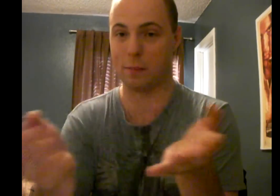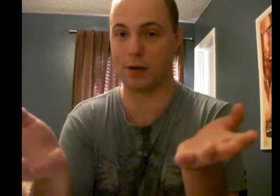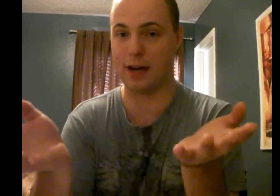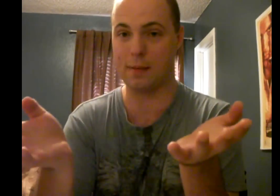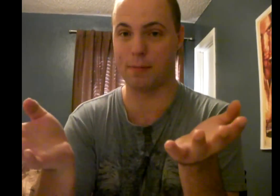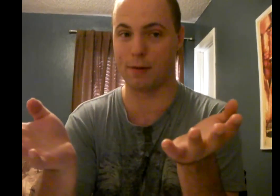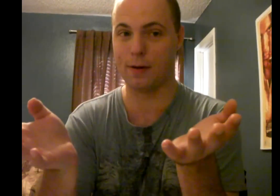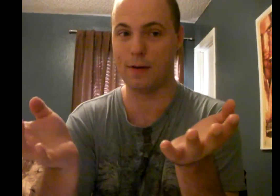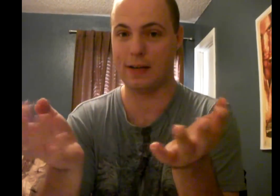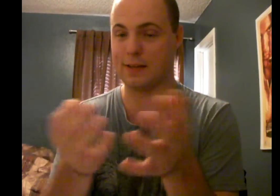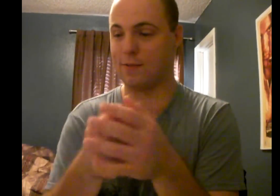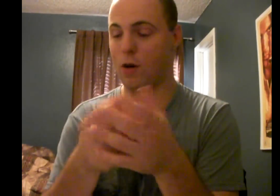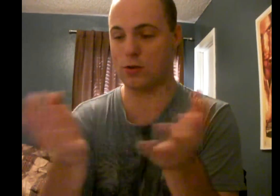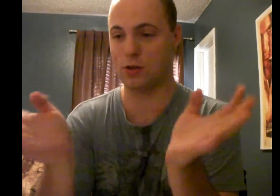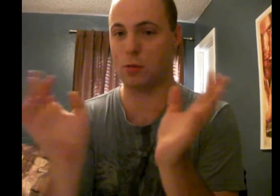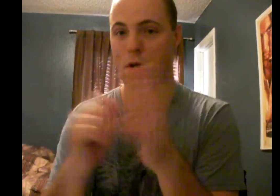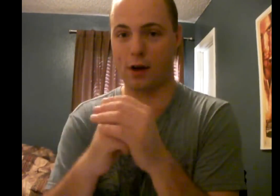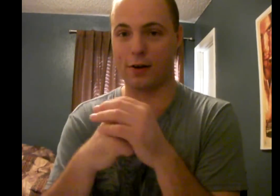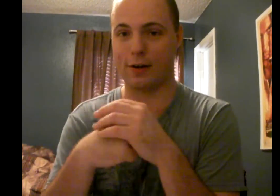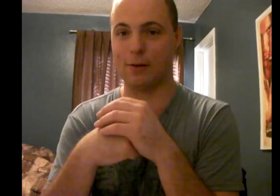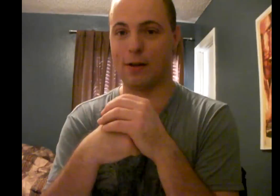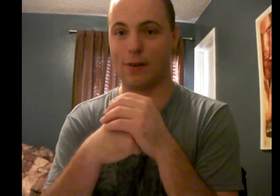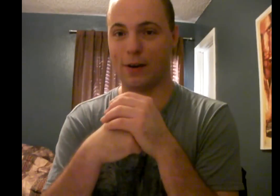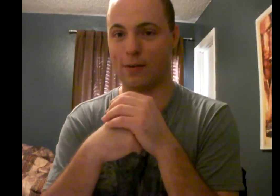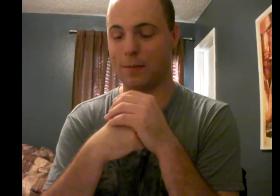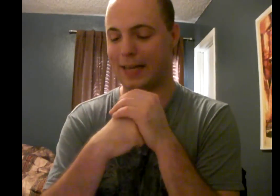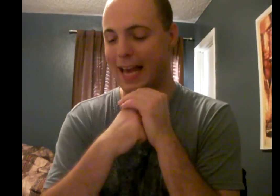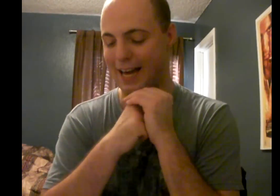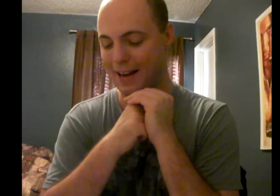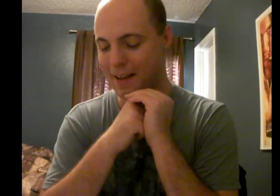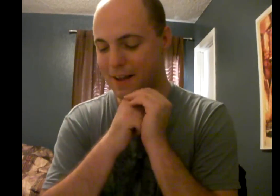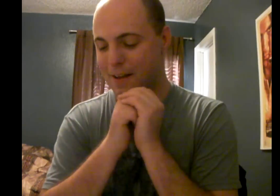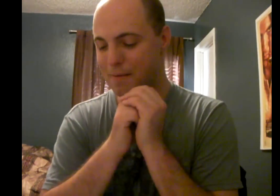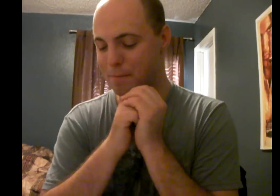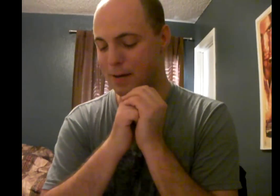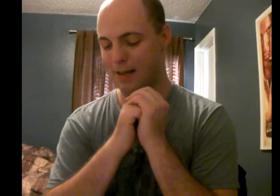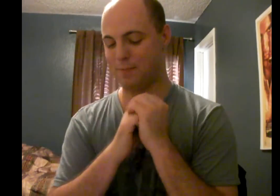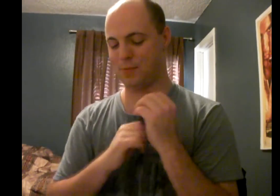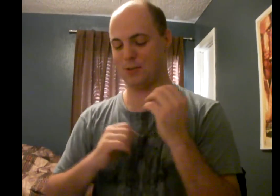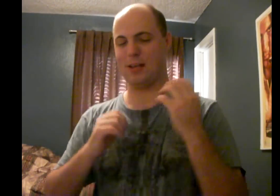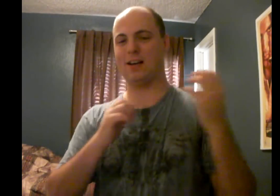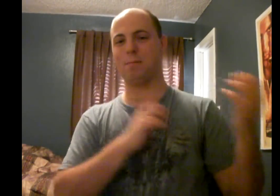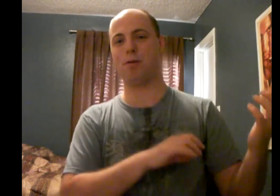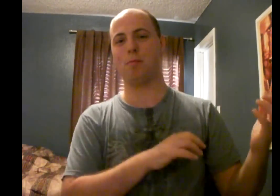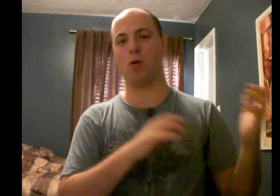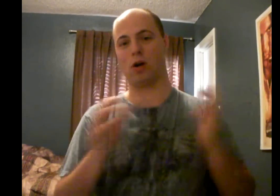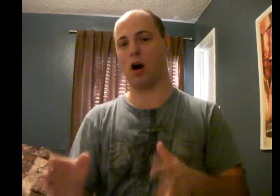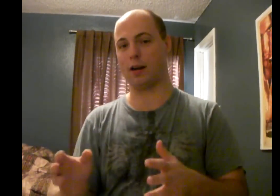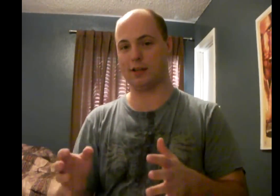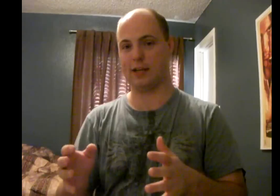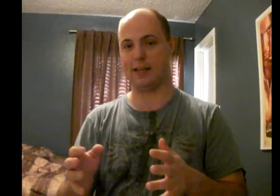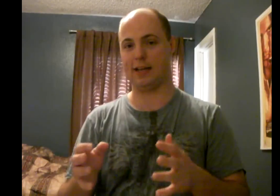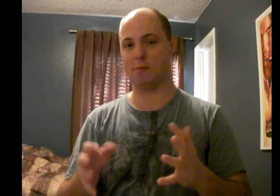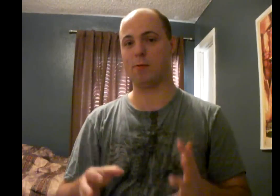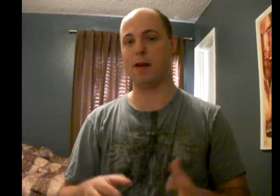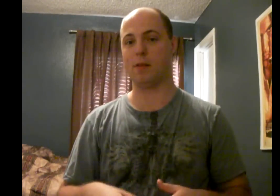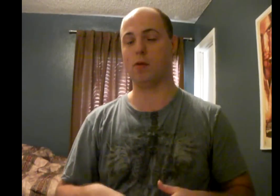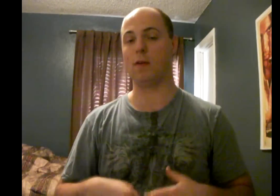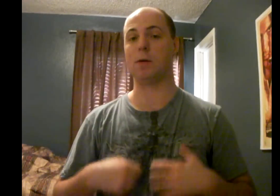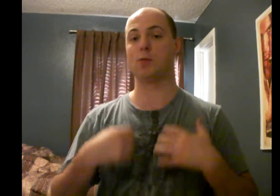never bring up. Or he just falls into the water and you never hear of him again. But... So, they could have put more carnage, I think. And it would have made the movie